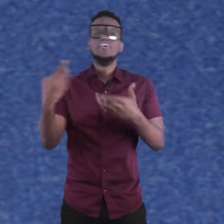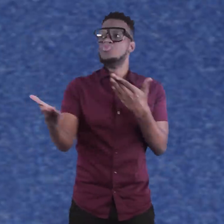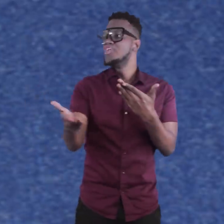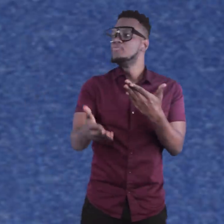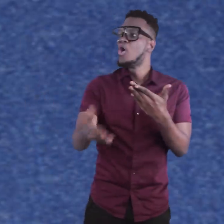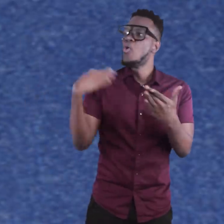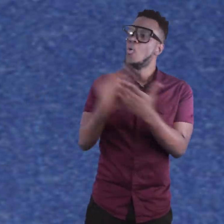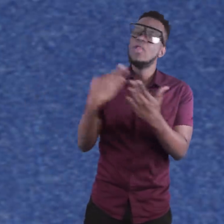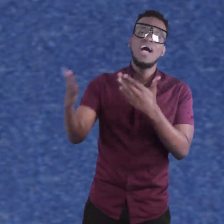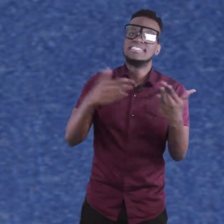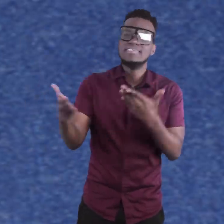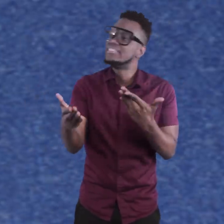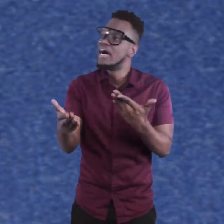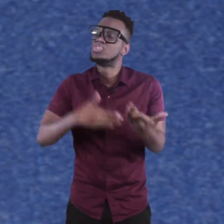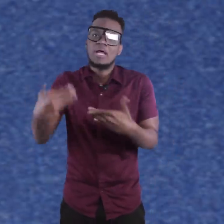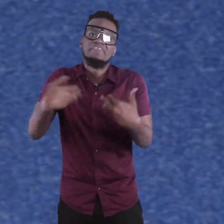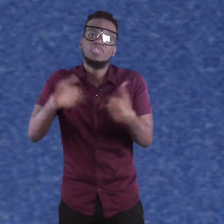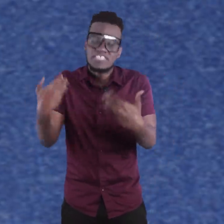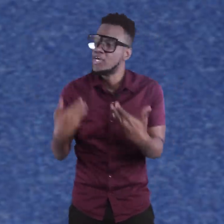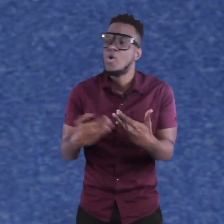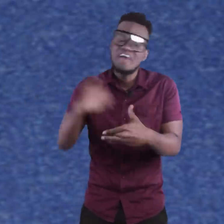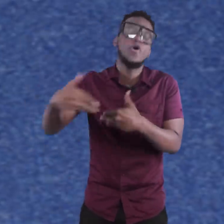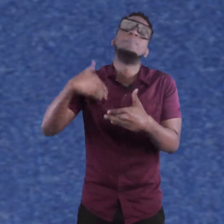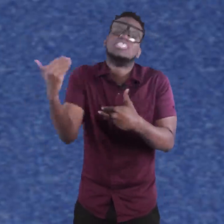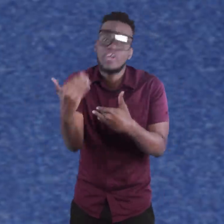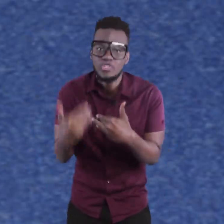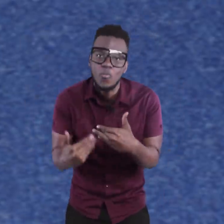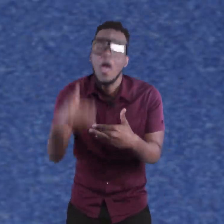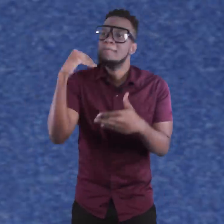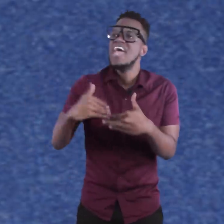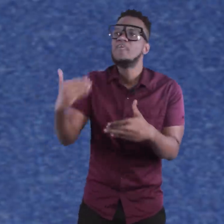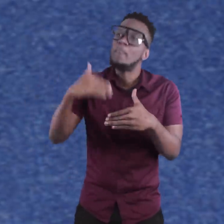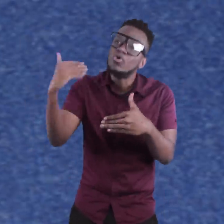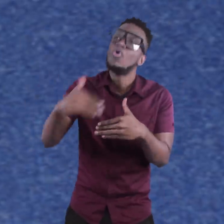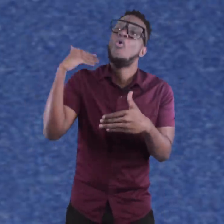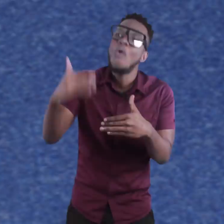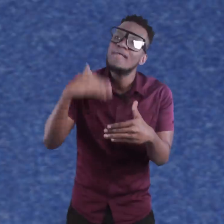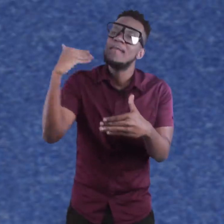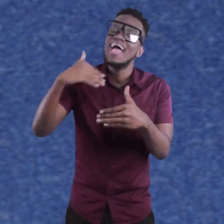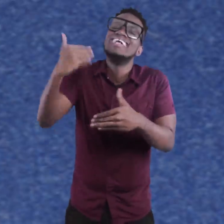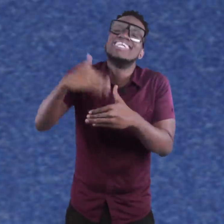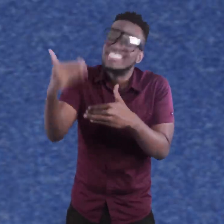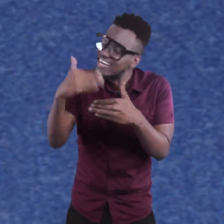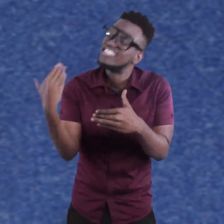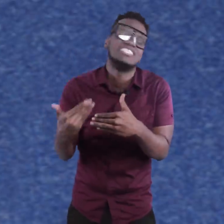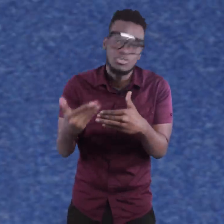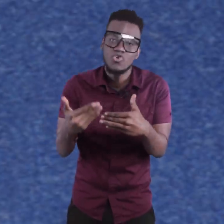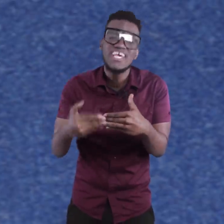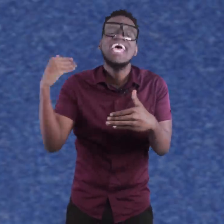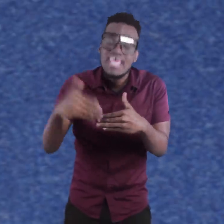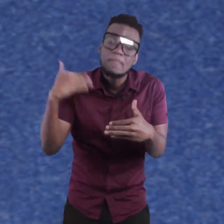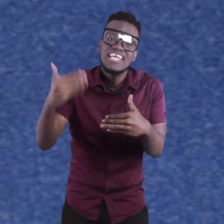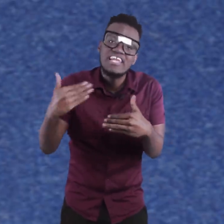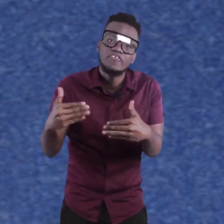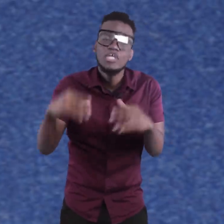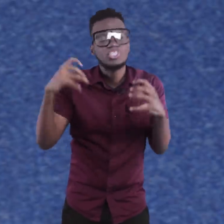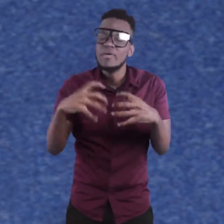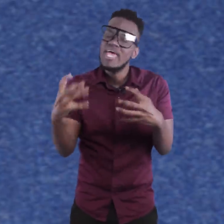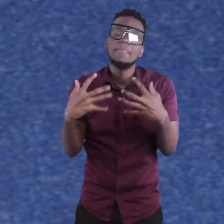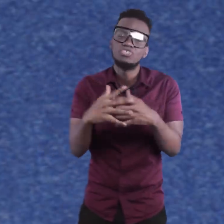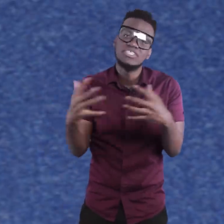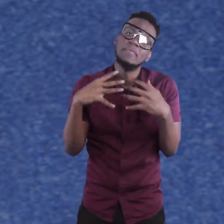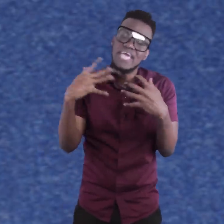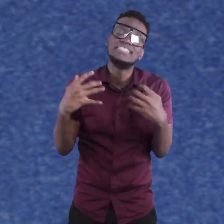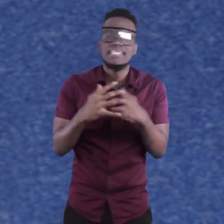And then you have the youth, them know, when I sing the song, so them have to just say, yo, I have to go match your head up, I have to go put one bag of excess testosterone in my delivery,